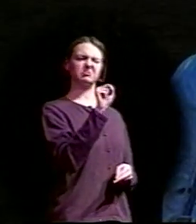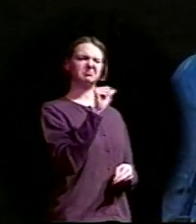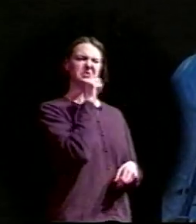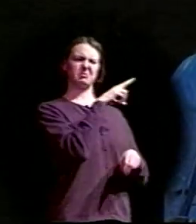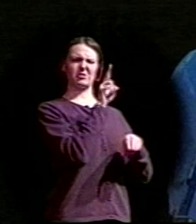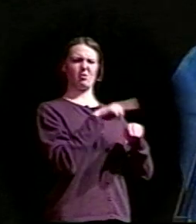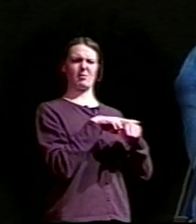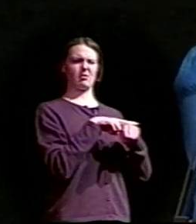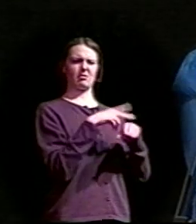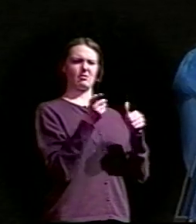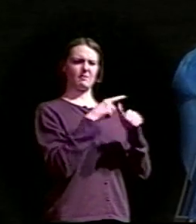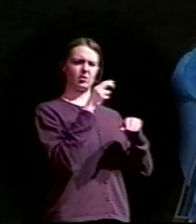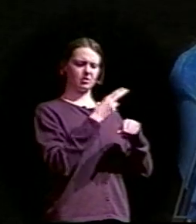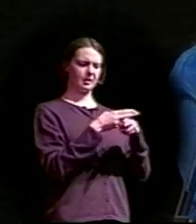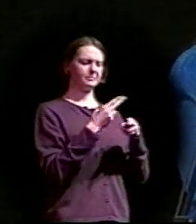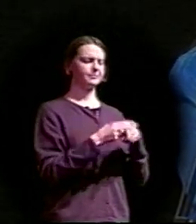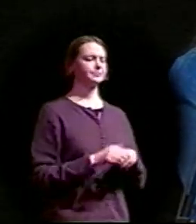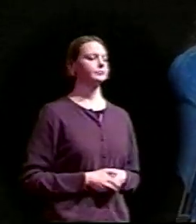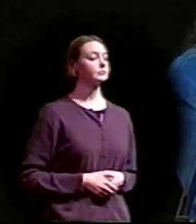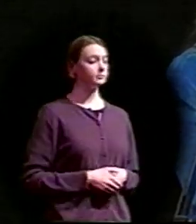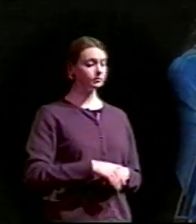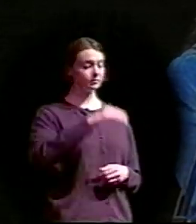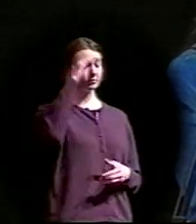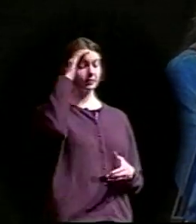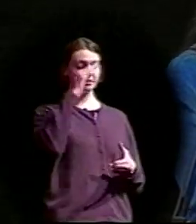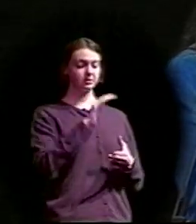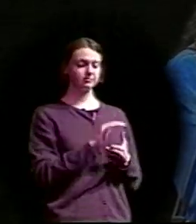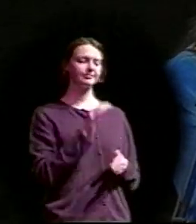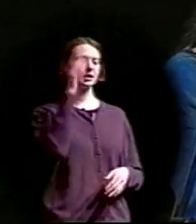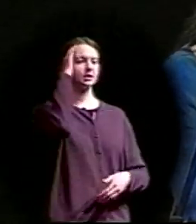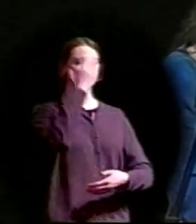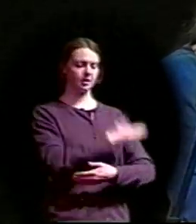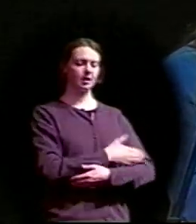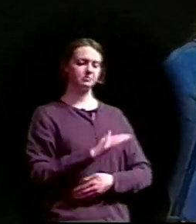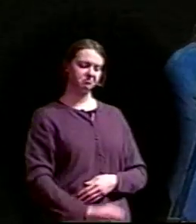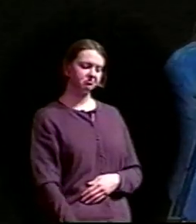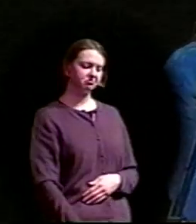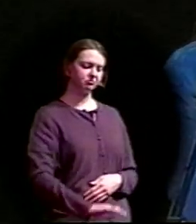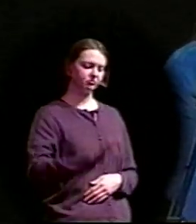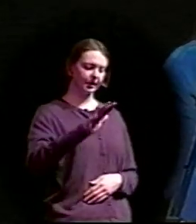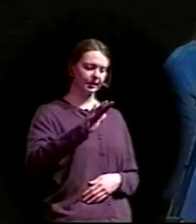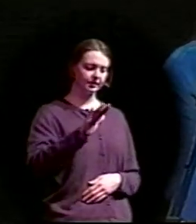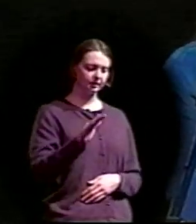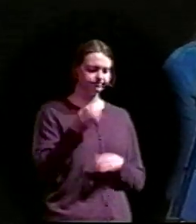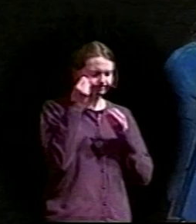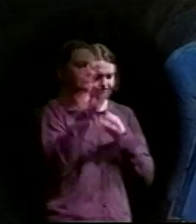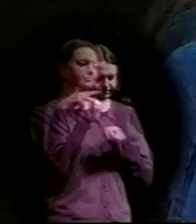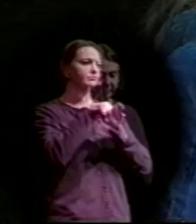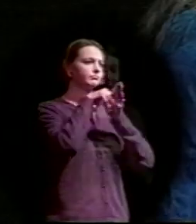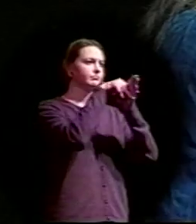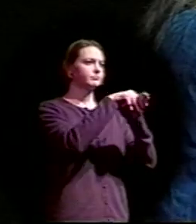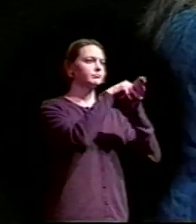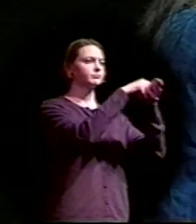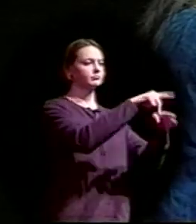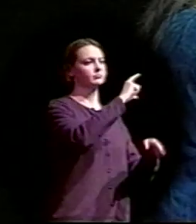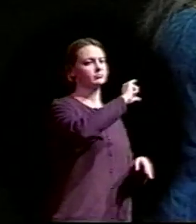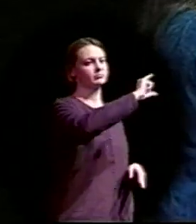And she raised her son with the only memory, the only true memory she had of her father. Well,